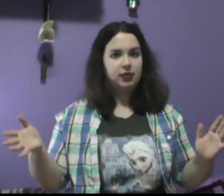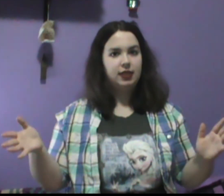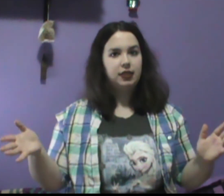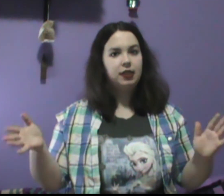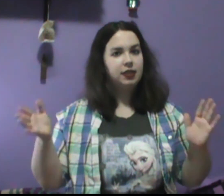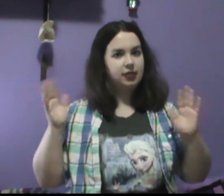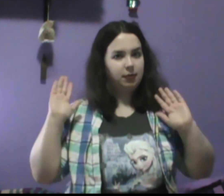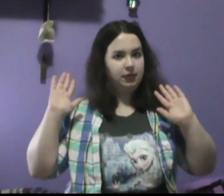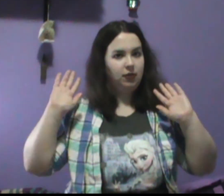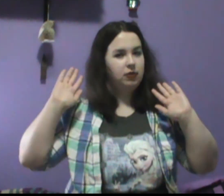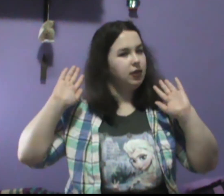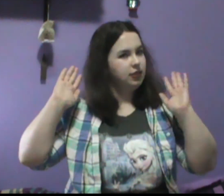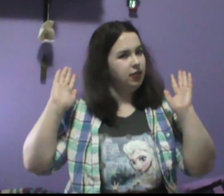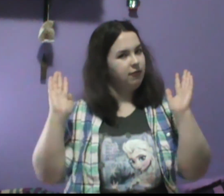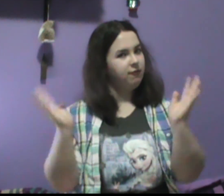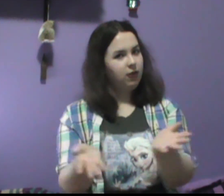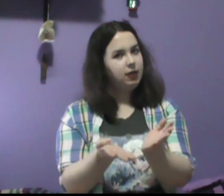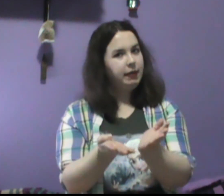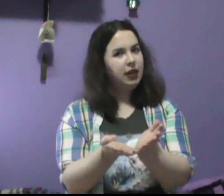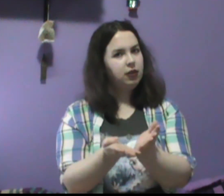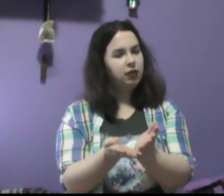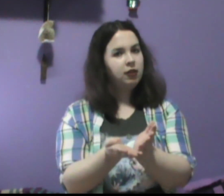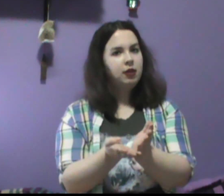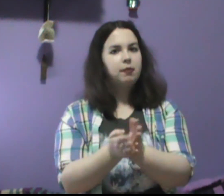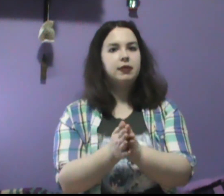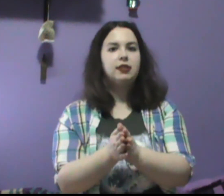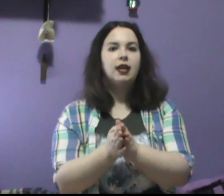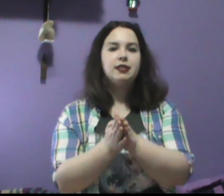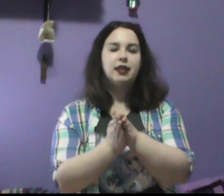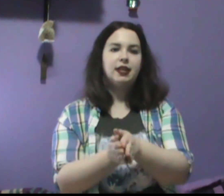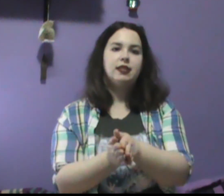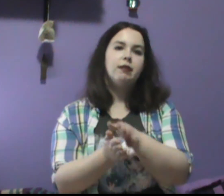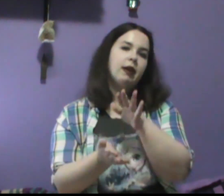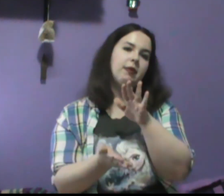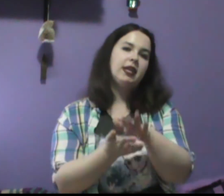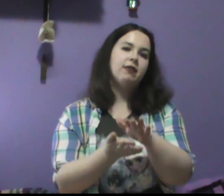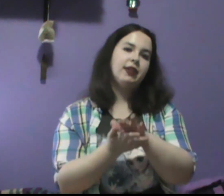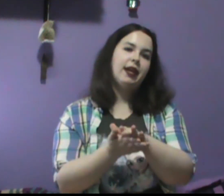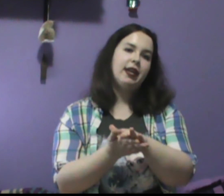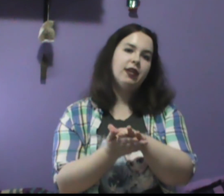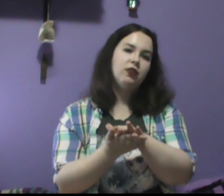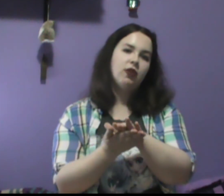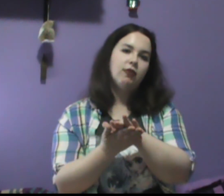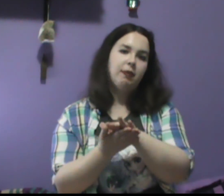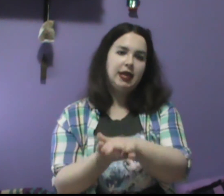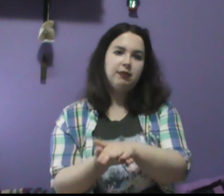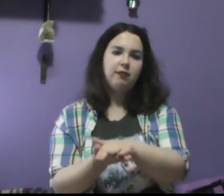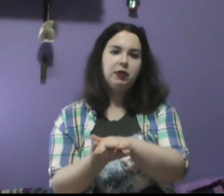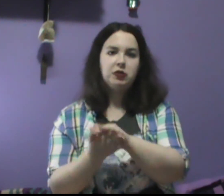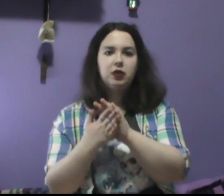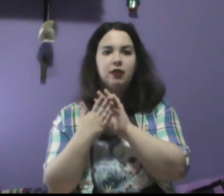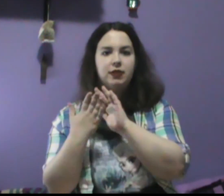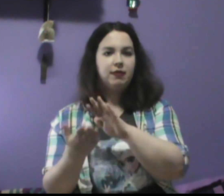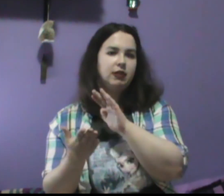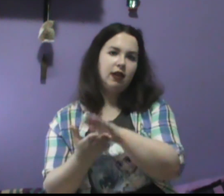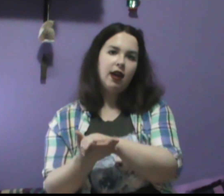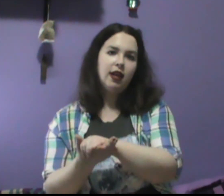season, this episode doesn't fully matter. Besides, like I said, maybe giving that hint of the possible future of David dying.